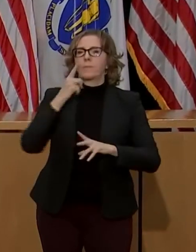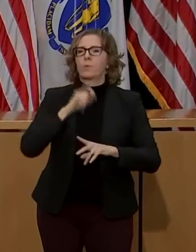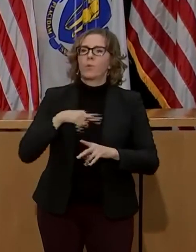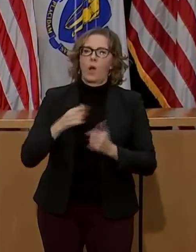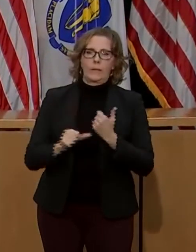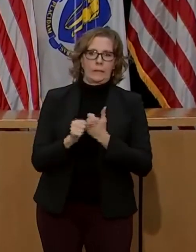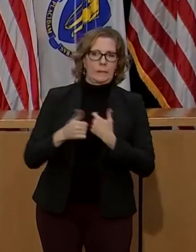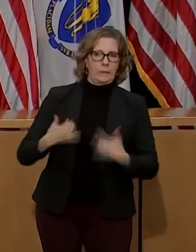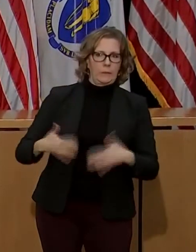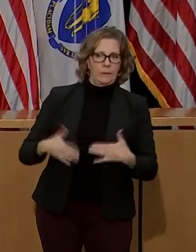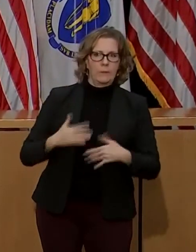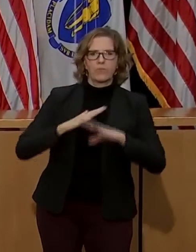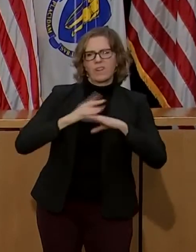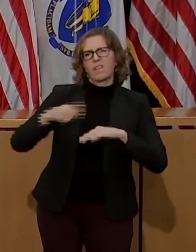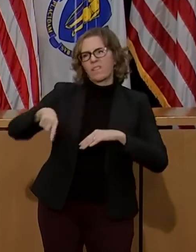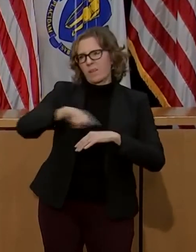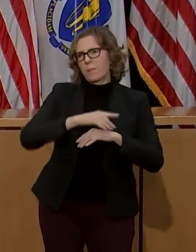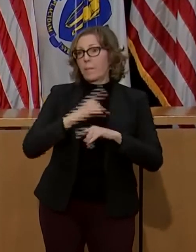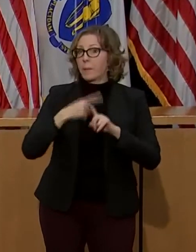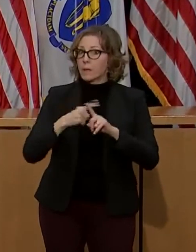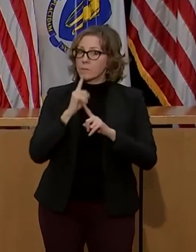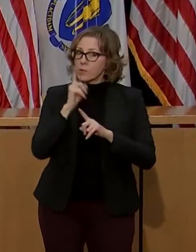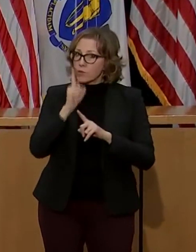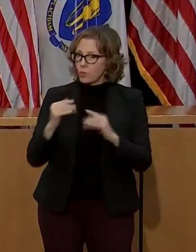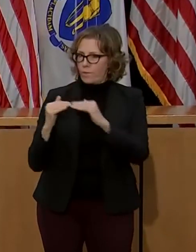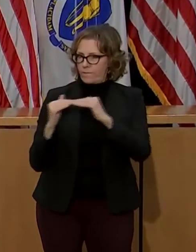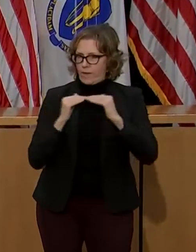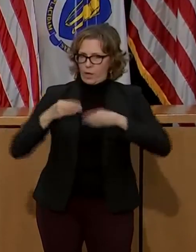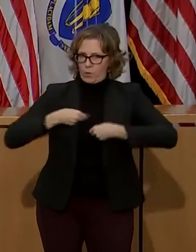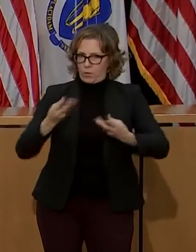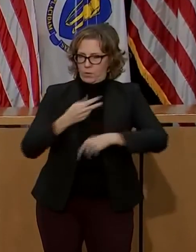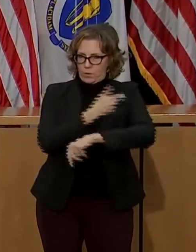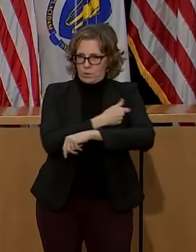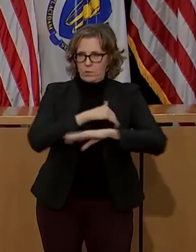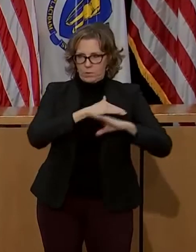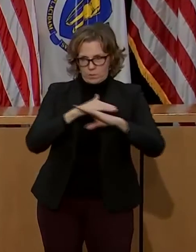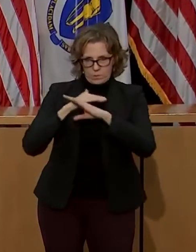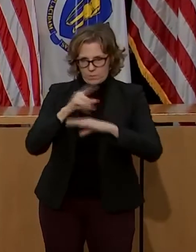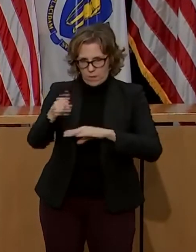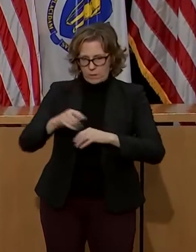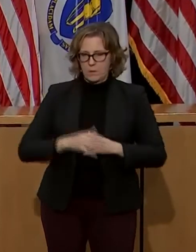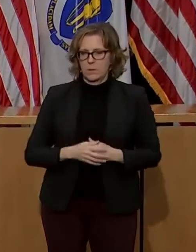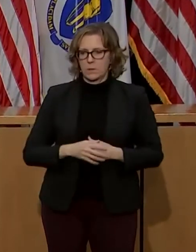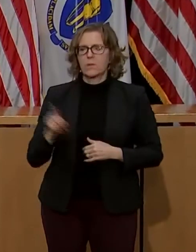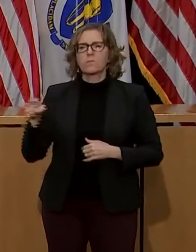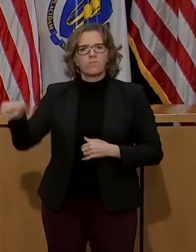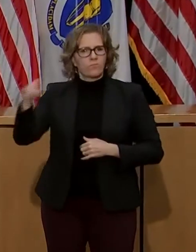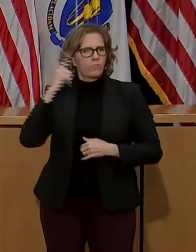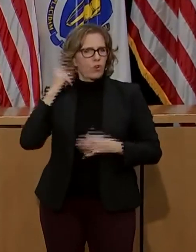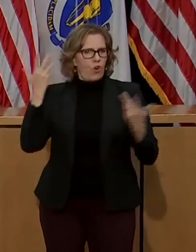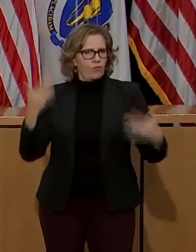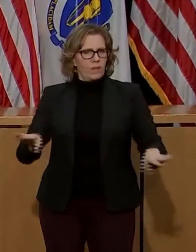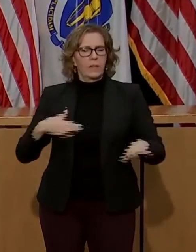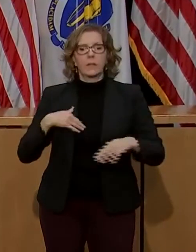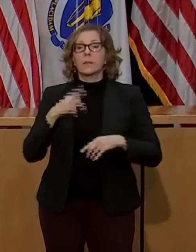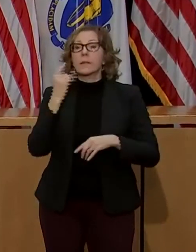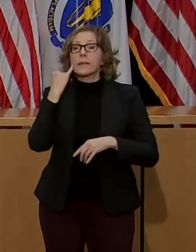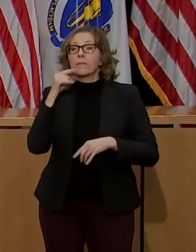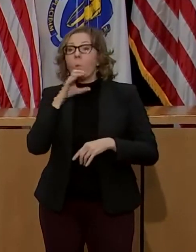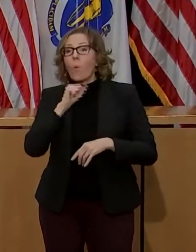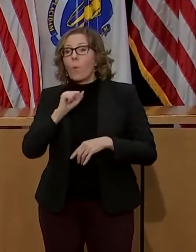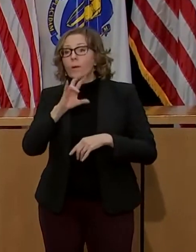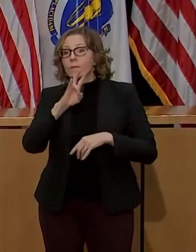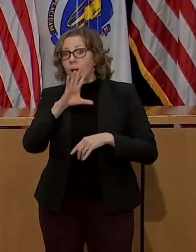distribution of the COVID-19 vaccine. As you've heard, starting next Monday, individuals age 75 or older are eligible to